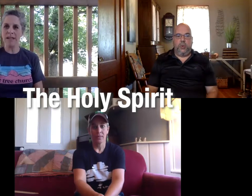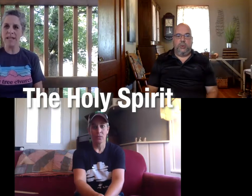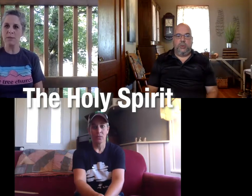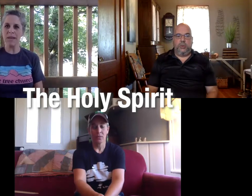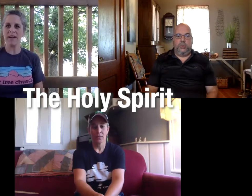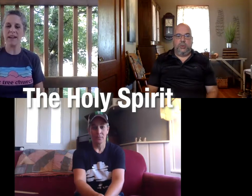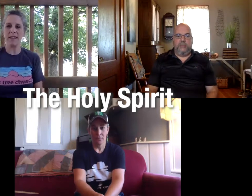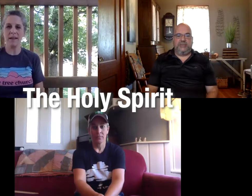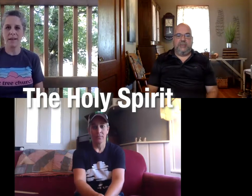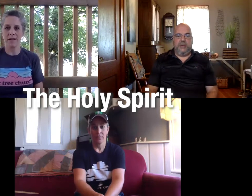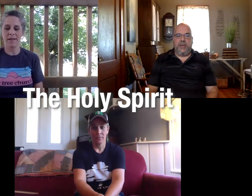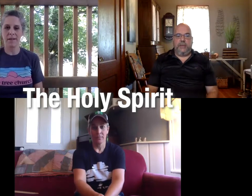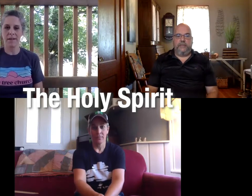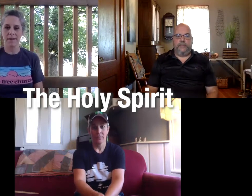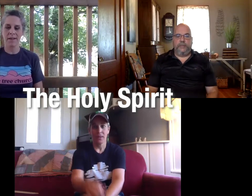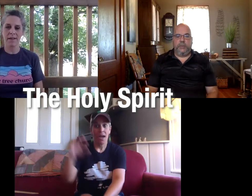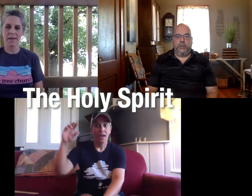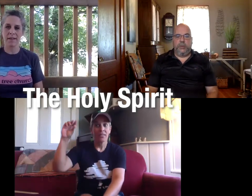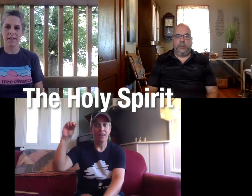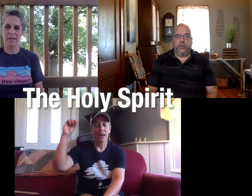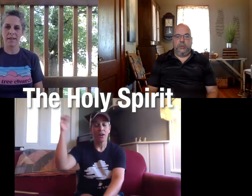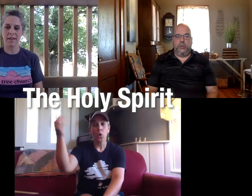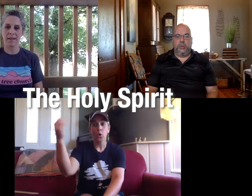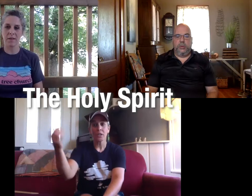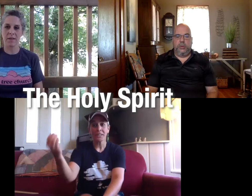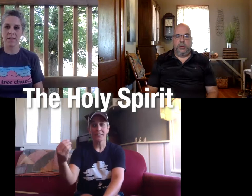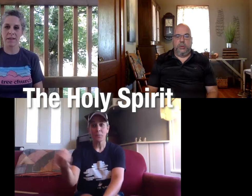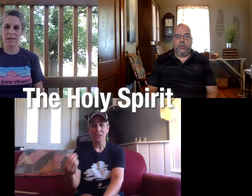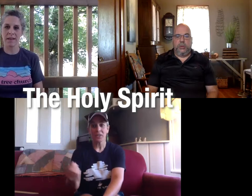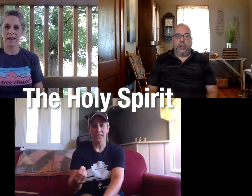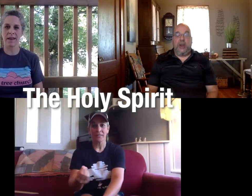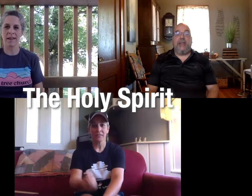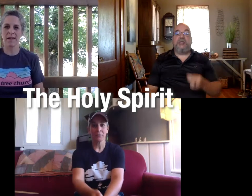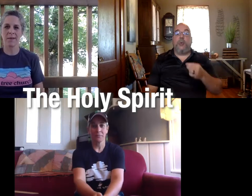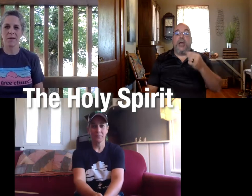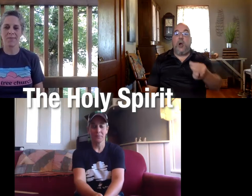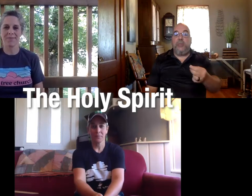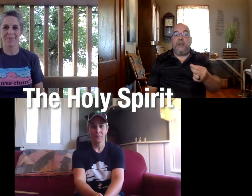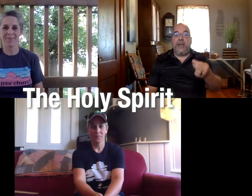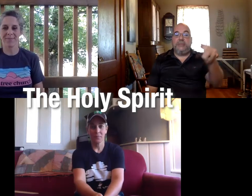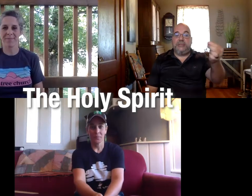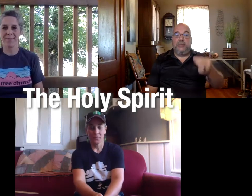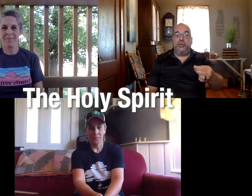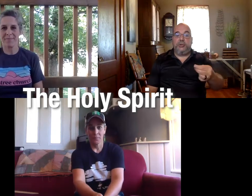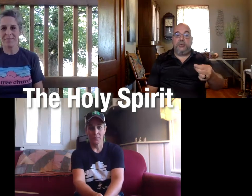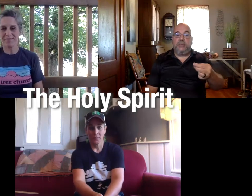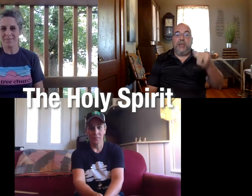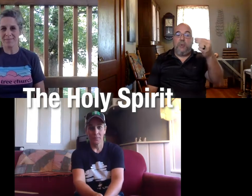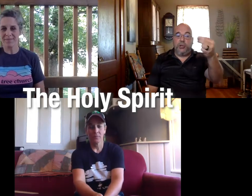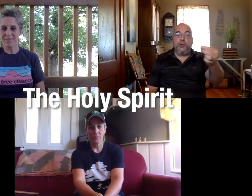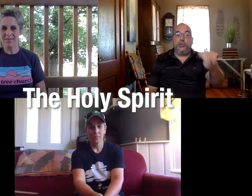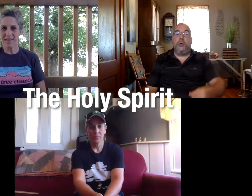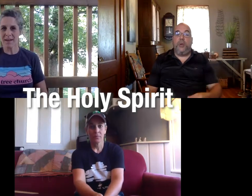holy spirit miss amelia the holy spirit all right kids so when i call their names and tell them to do